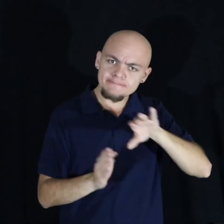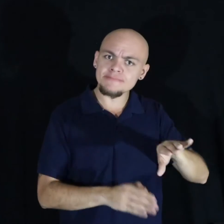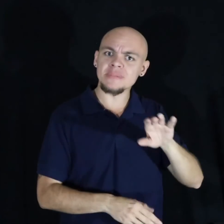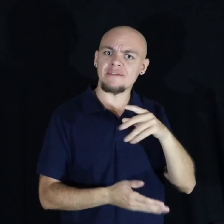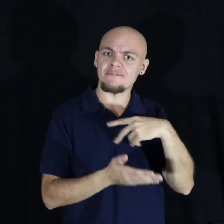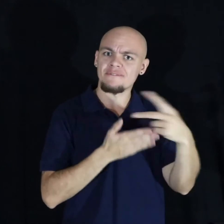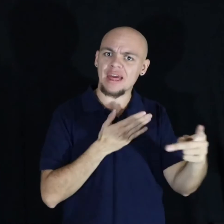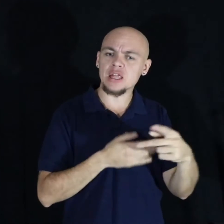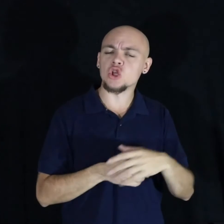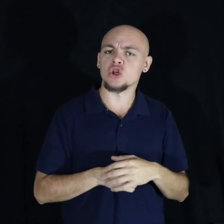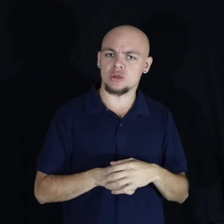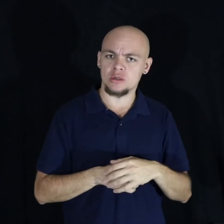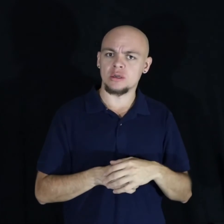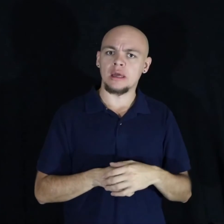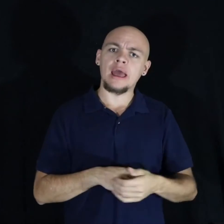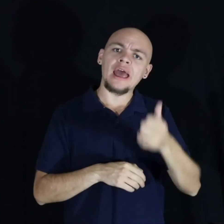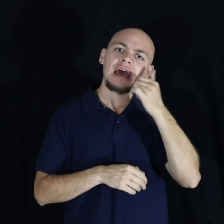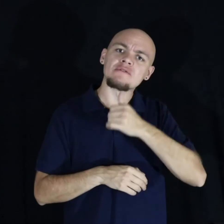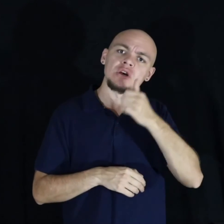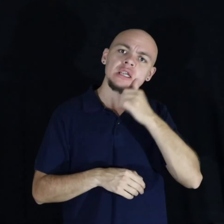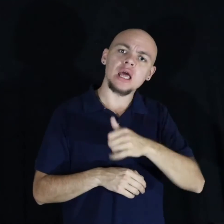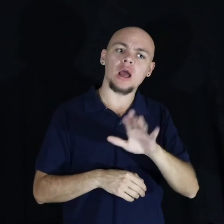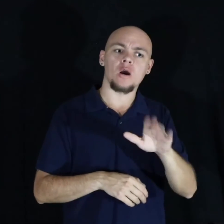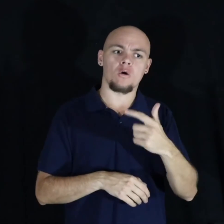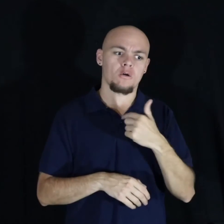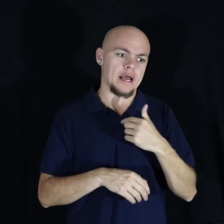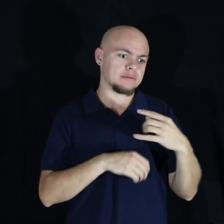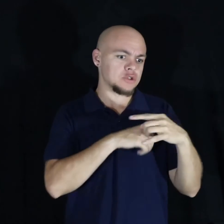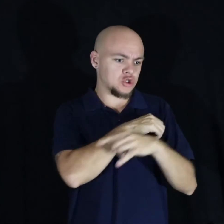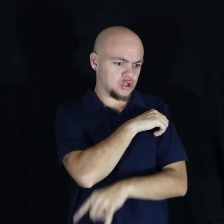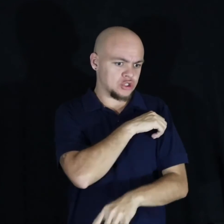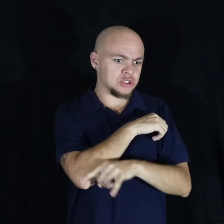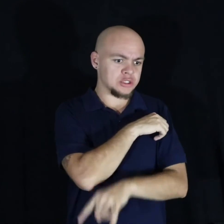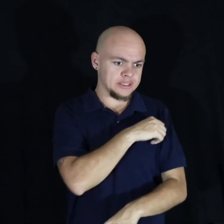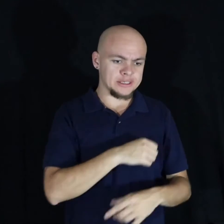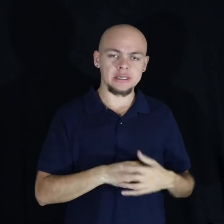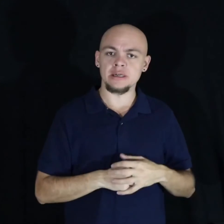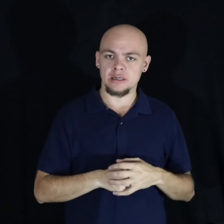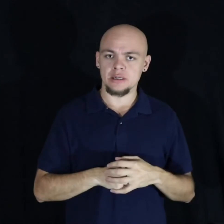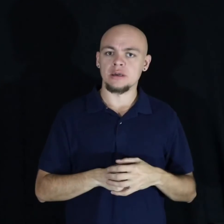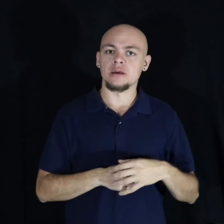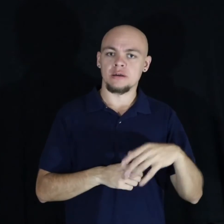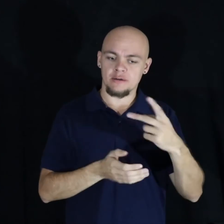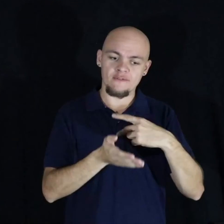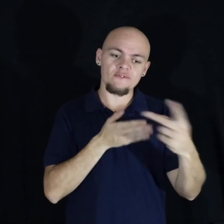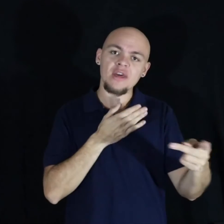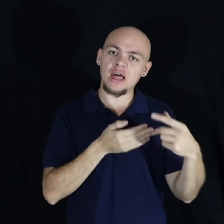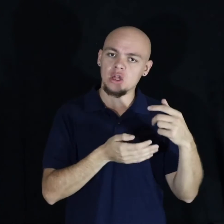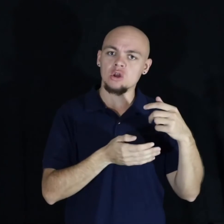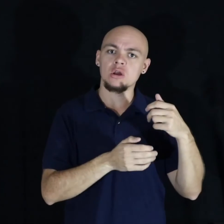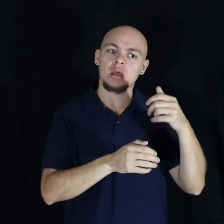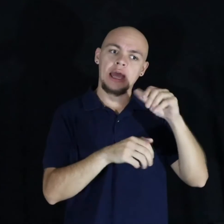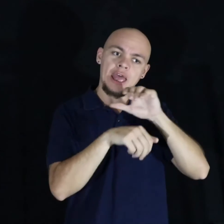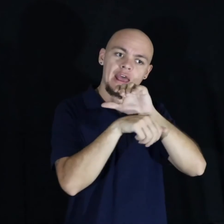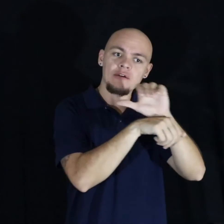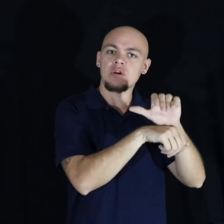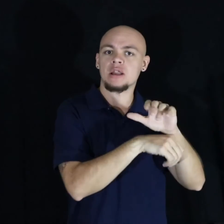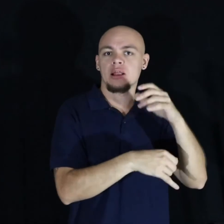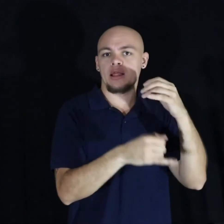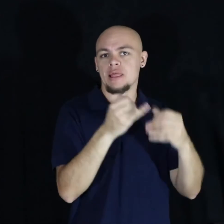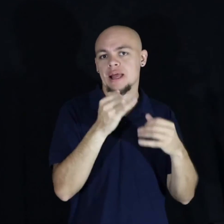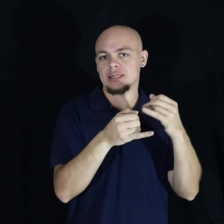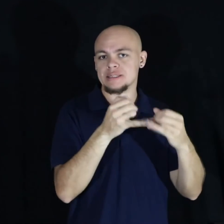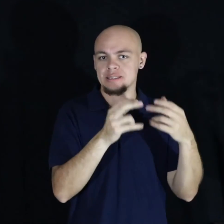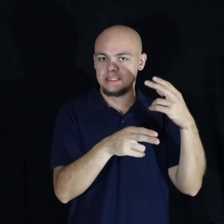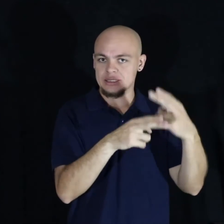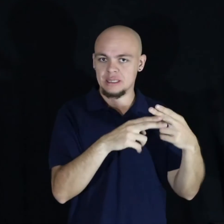We started talking every day. Oh, yeah, I was cheating. Me and failure, we was rapping. We was talking every single night. Her last name is Process.